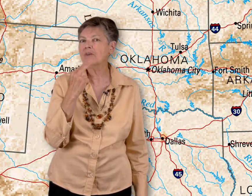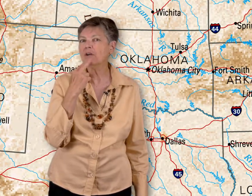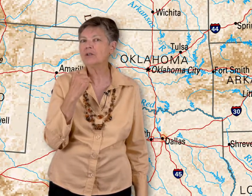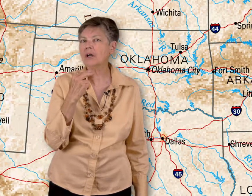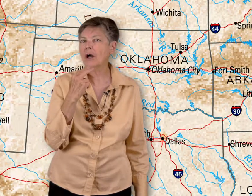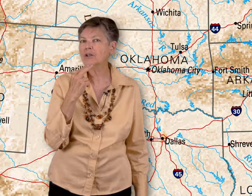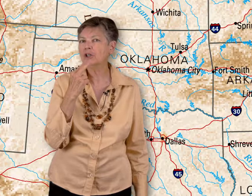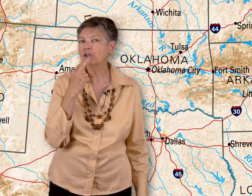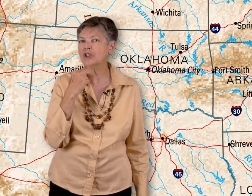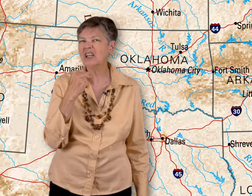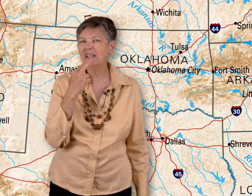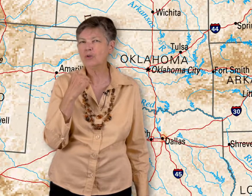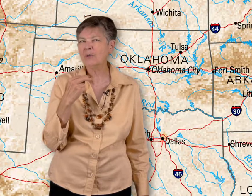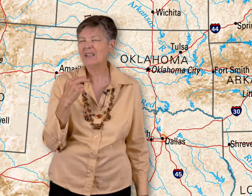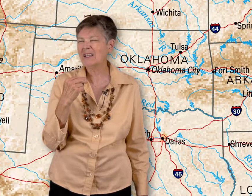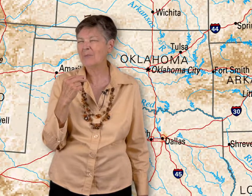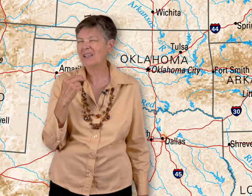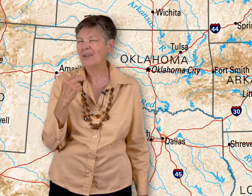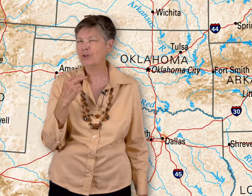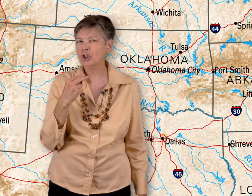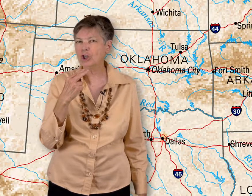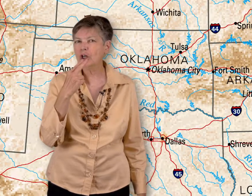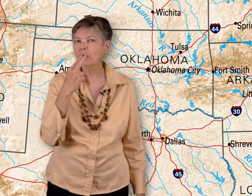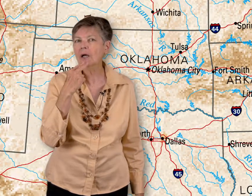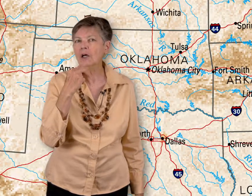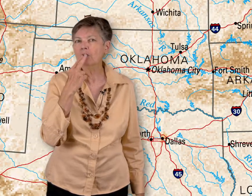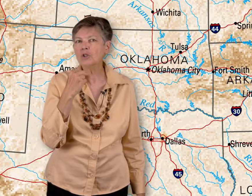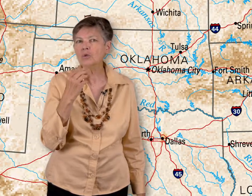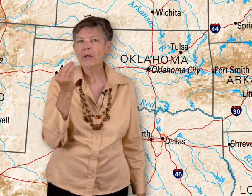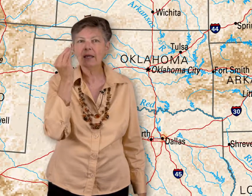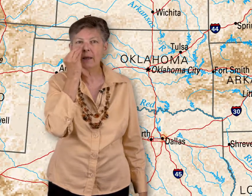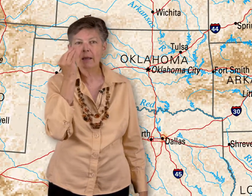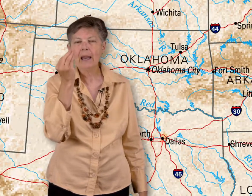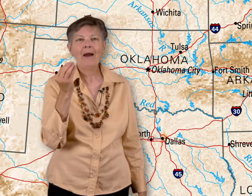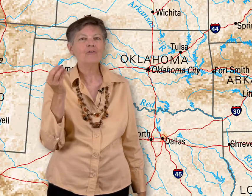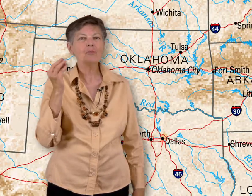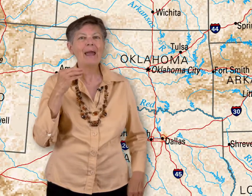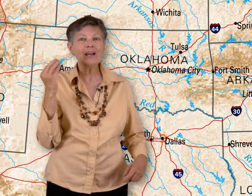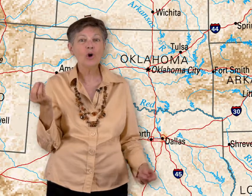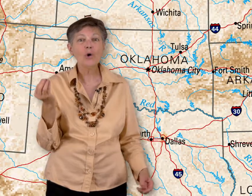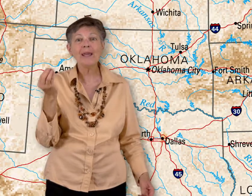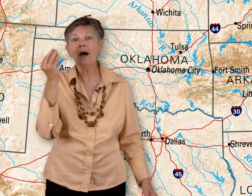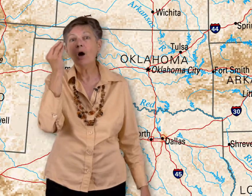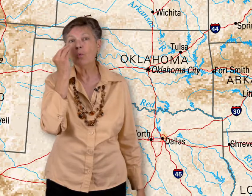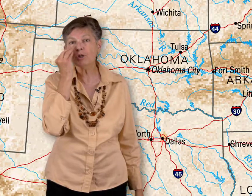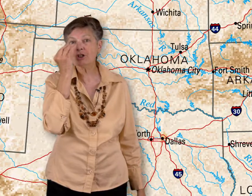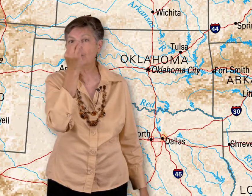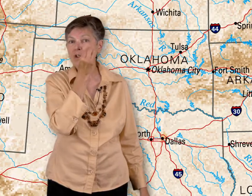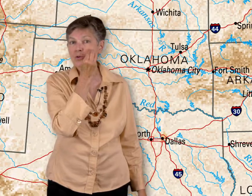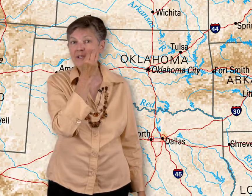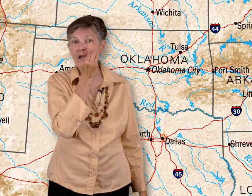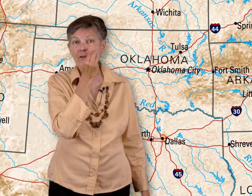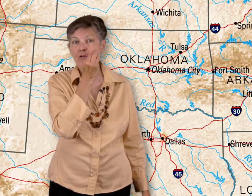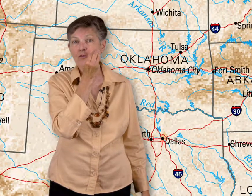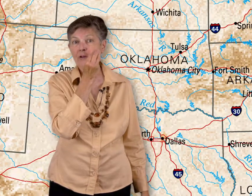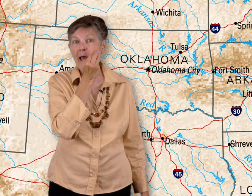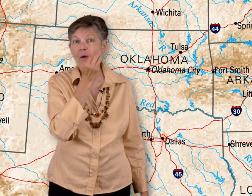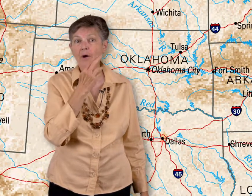fingers out to your chin. This would be the same sign for sugar. Sweet. Now for magnolia, we're just going to do the sign for flower.